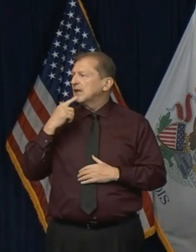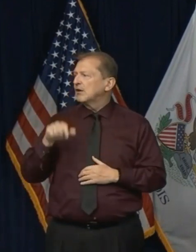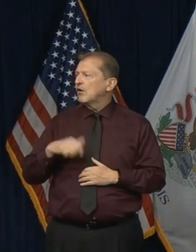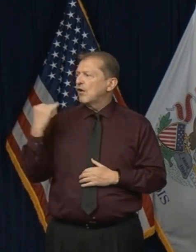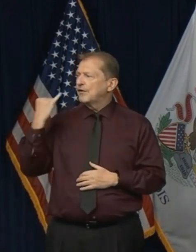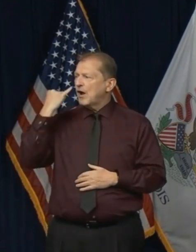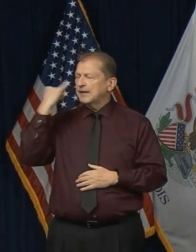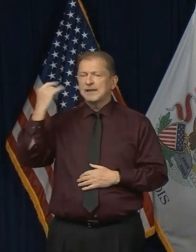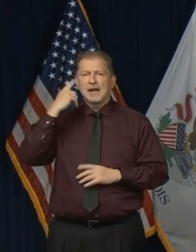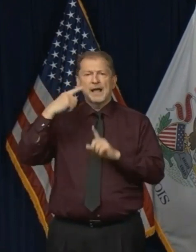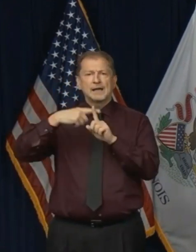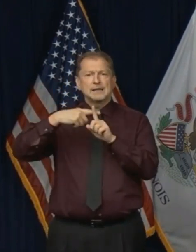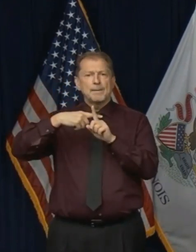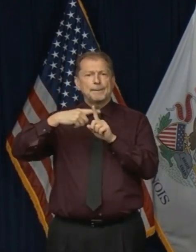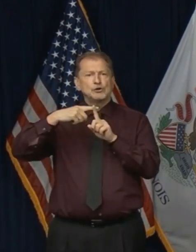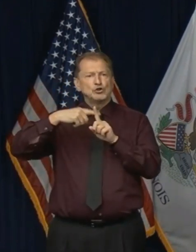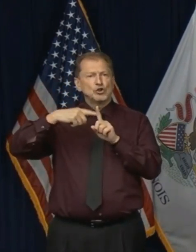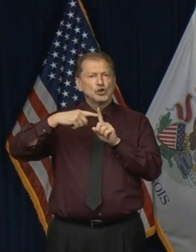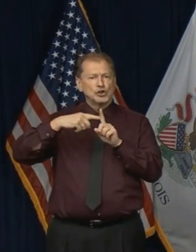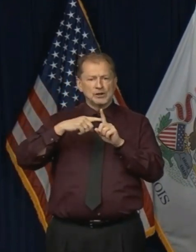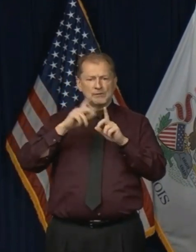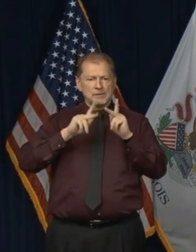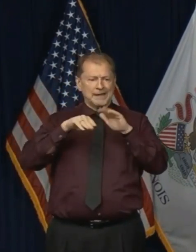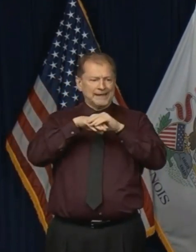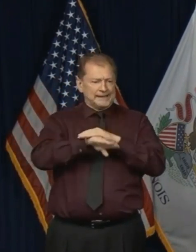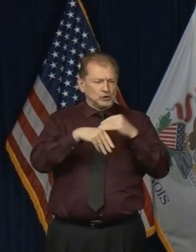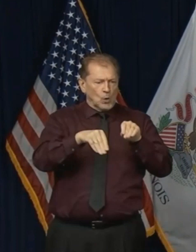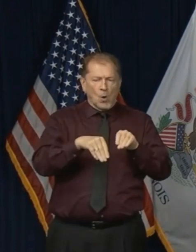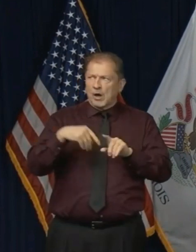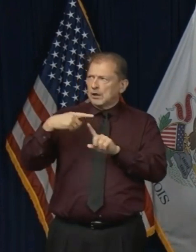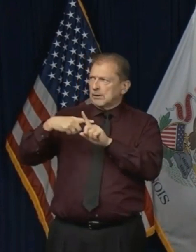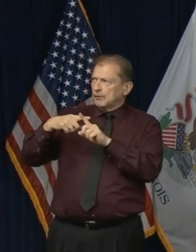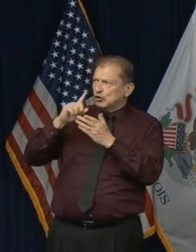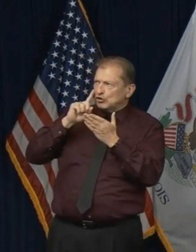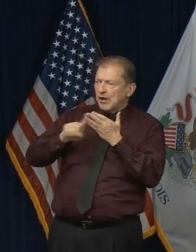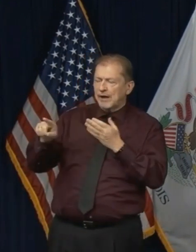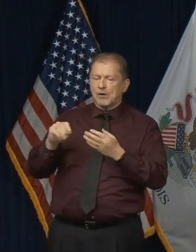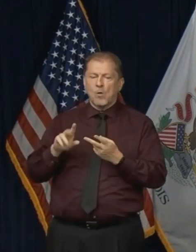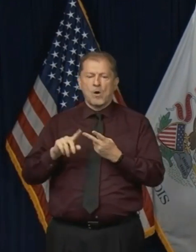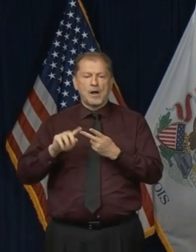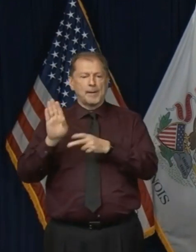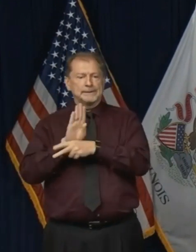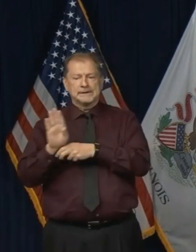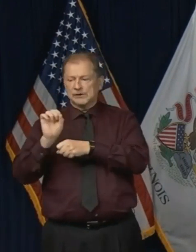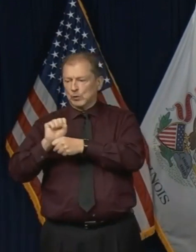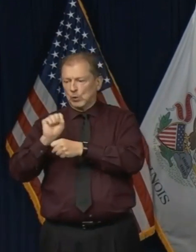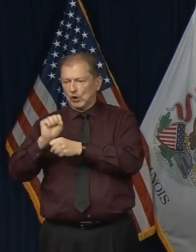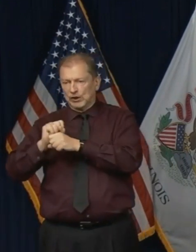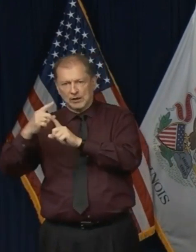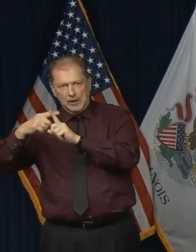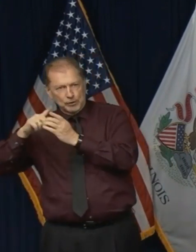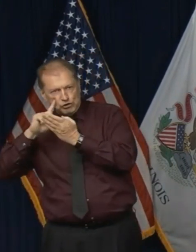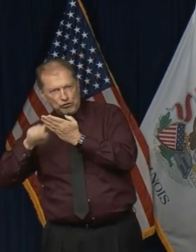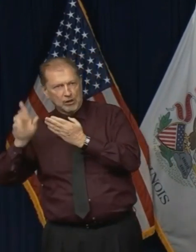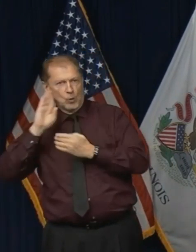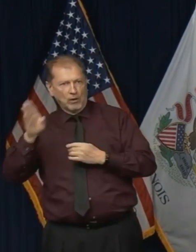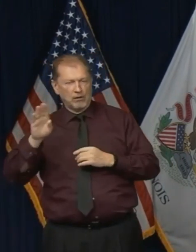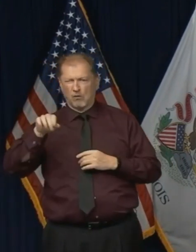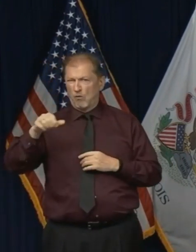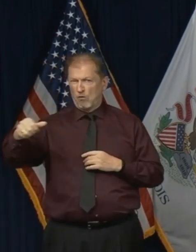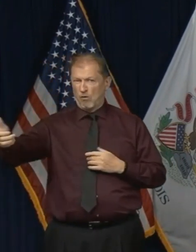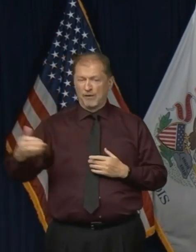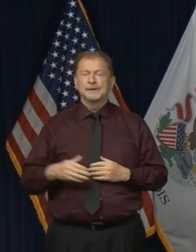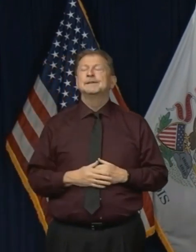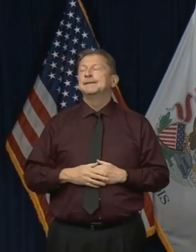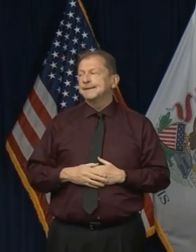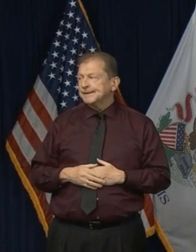checks. When would those steps become necessary? I think what we're trying to do is, is again, keep a balance. This